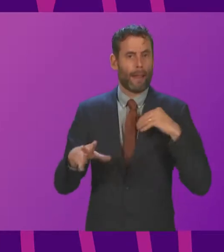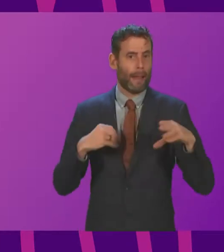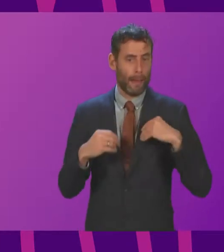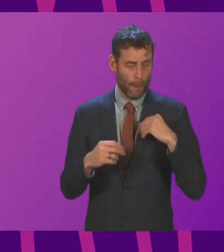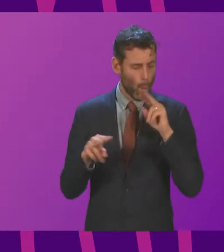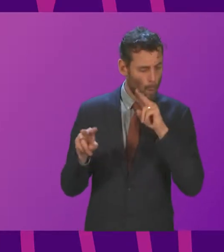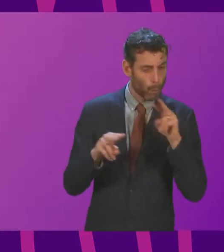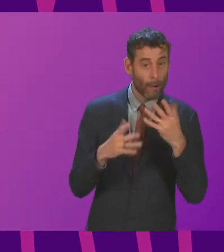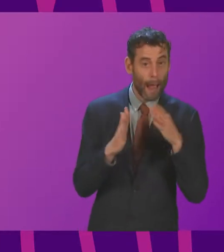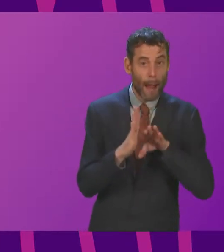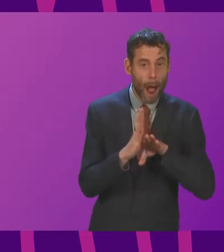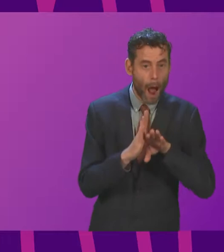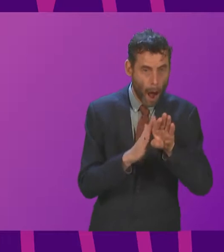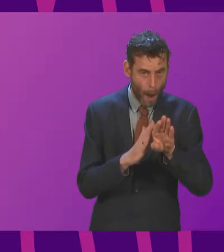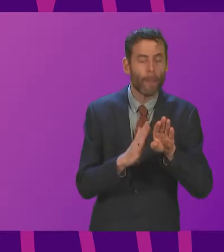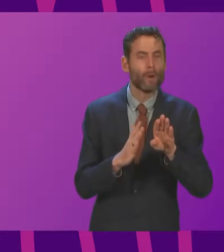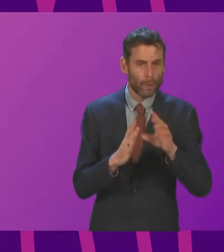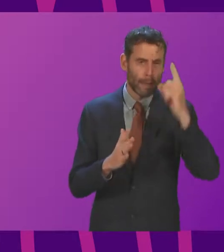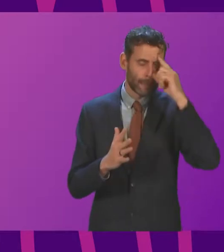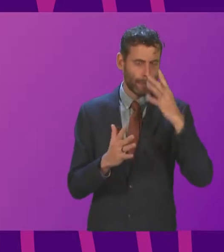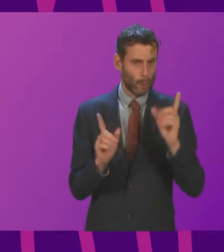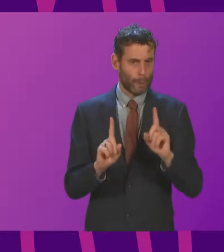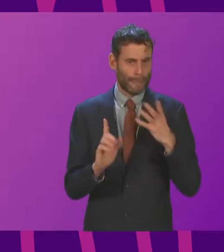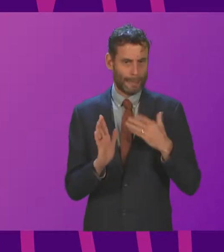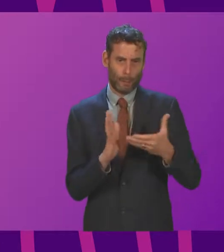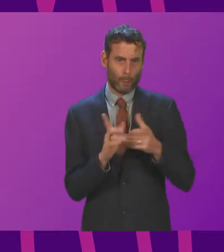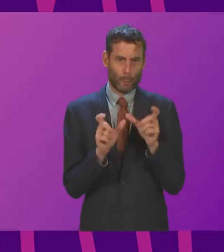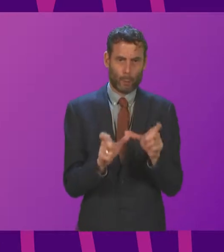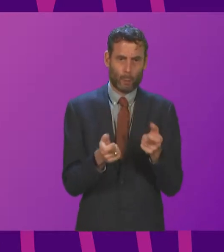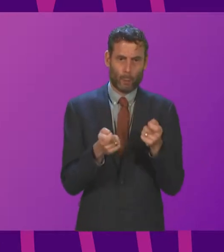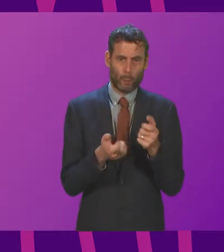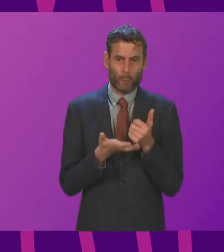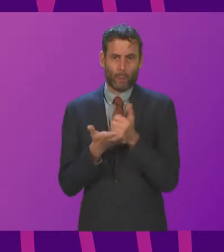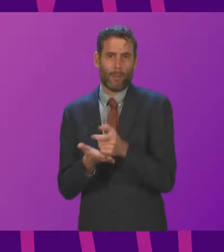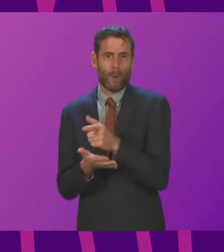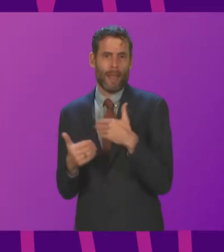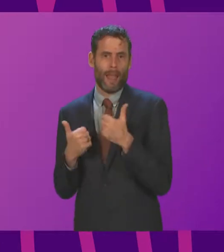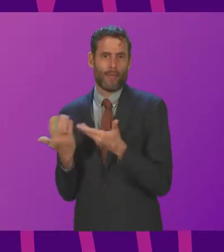increase in cases in order to minimise impact on health care services. Pauline McNeill.